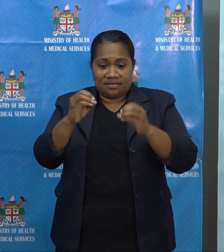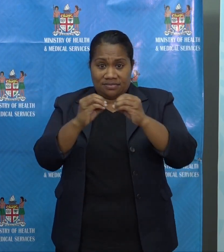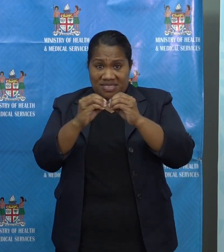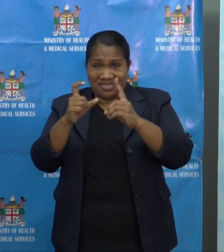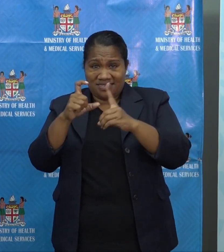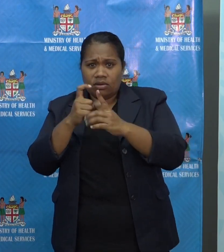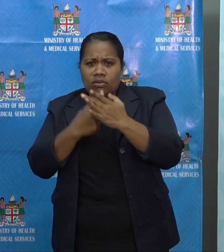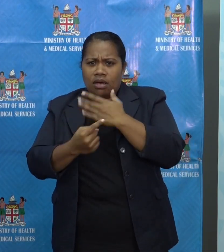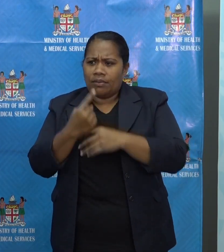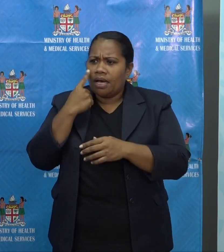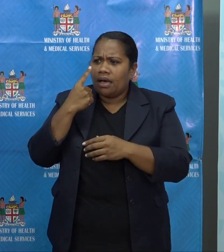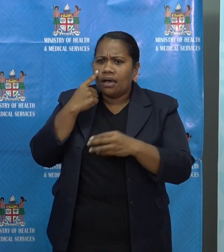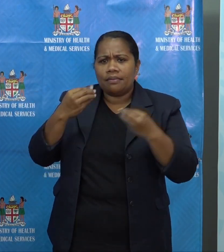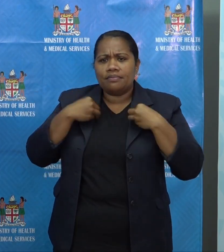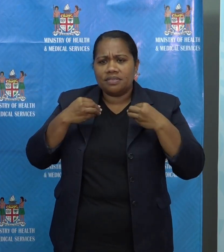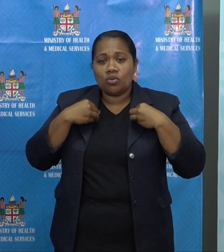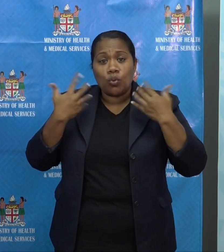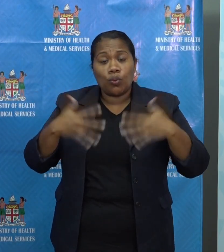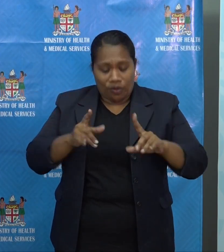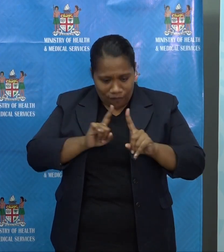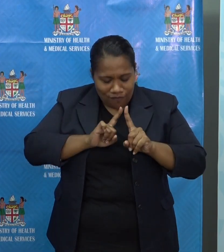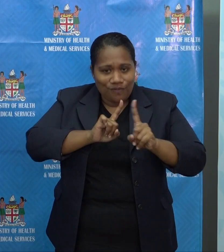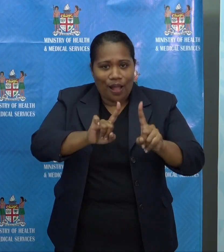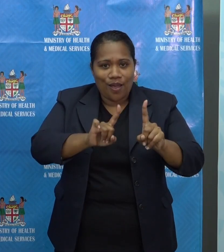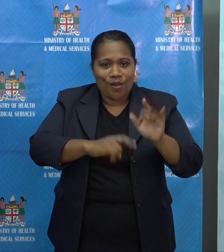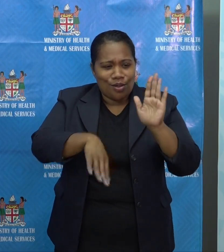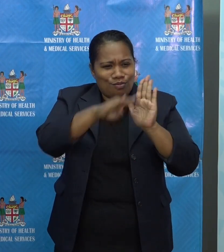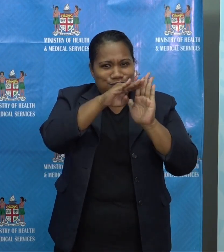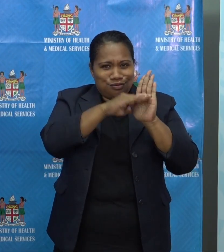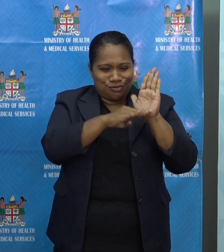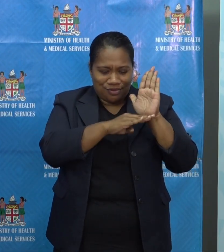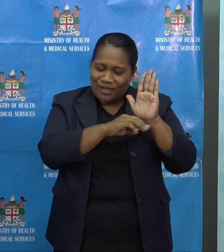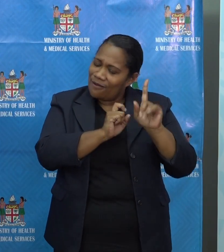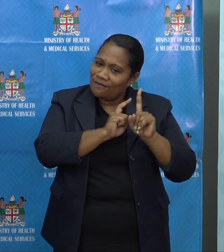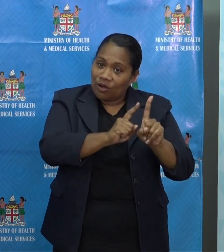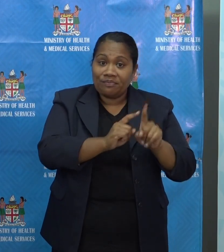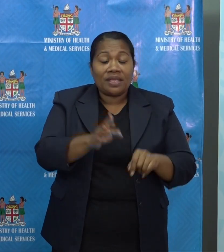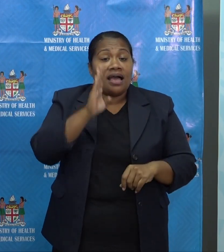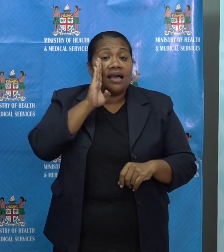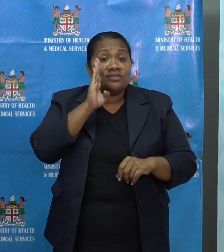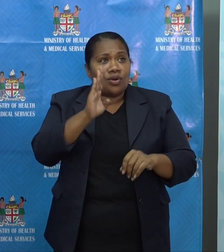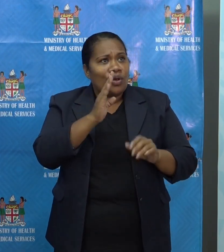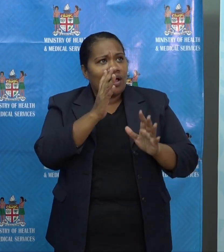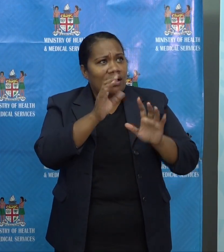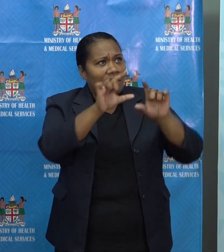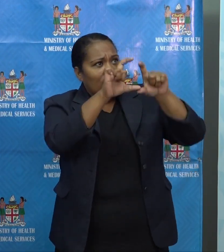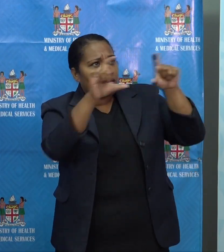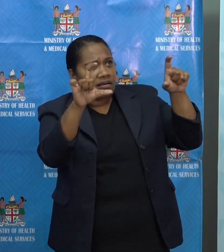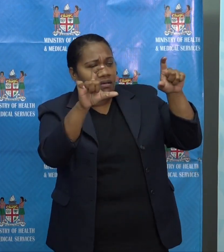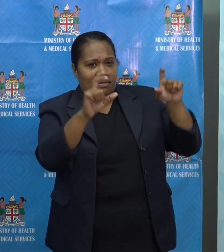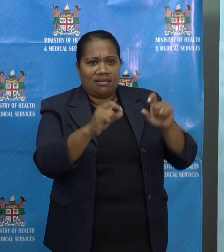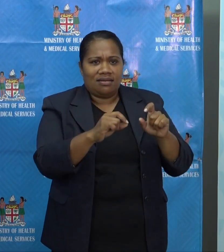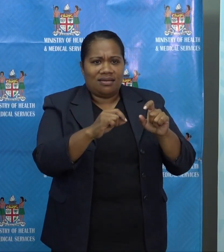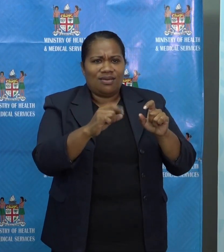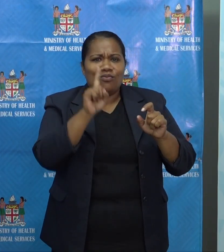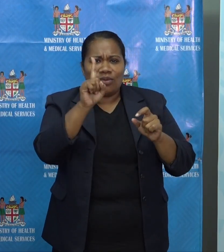embracing our COVID-safe protocols. I saw a sign on the door of Harrison's that read no mask, no entry.